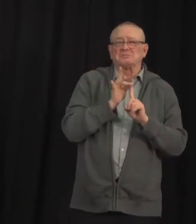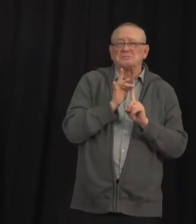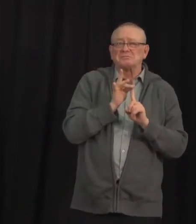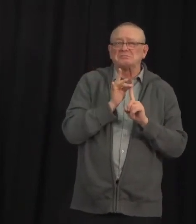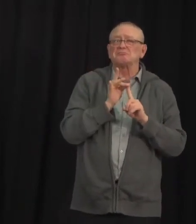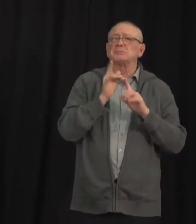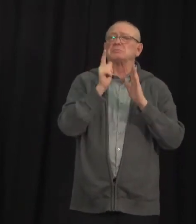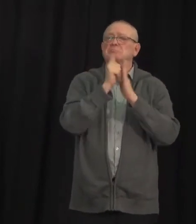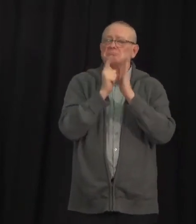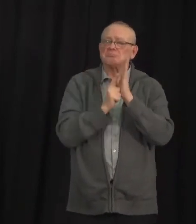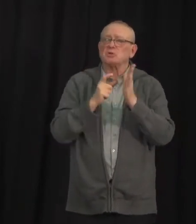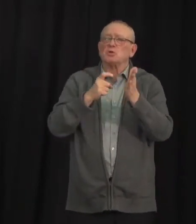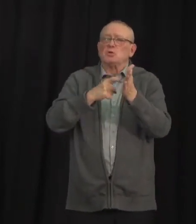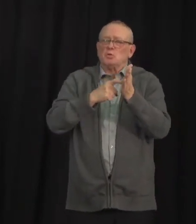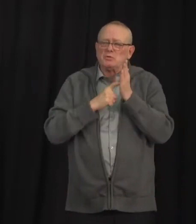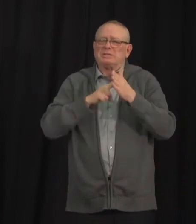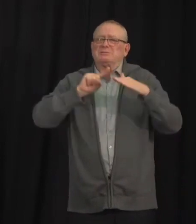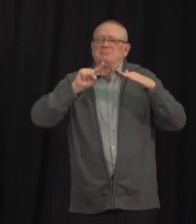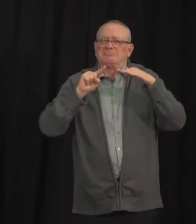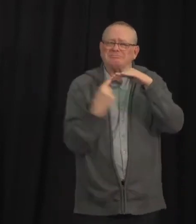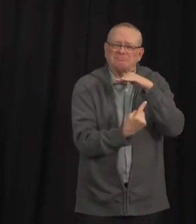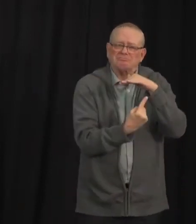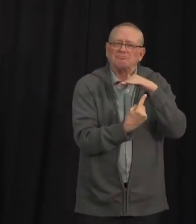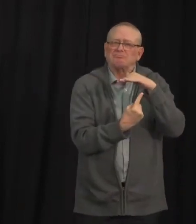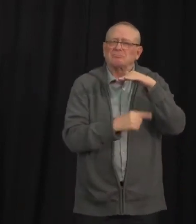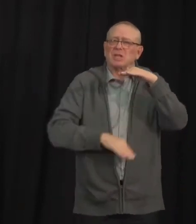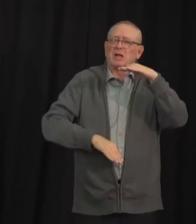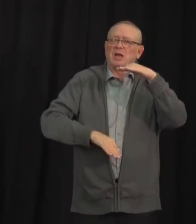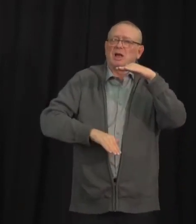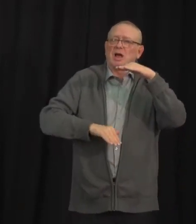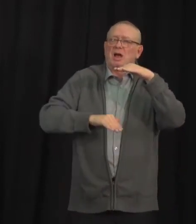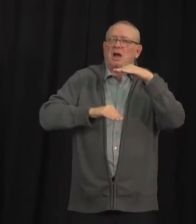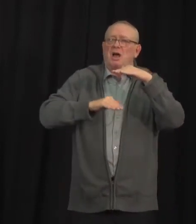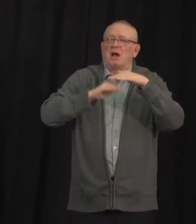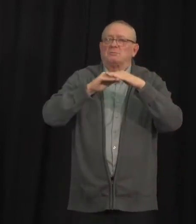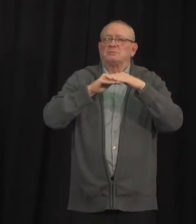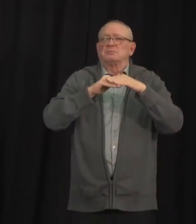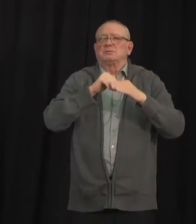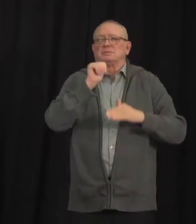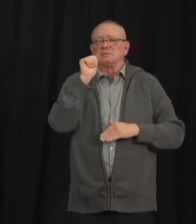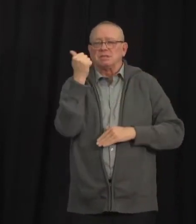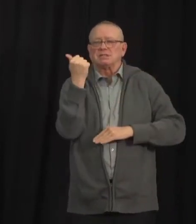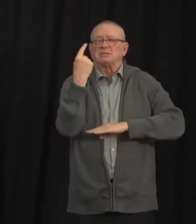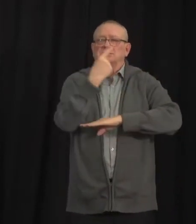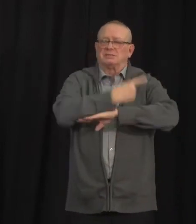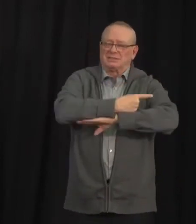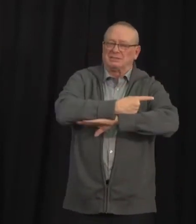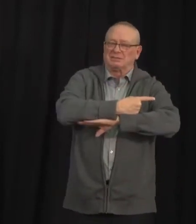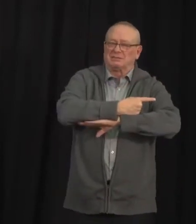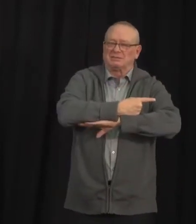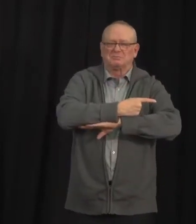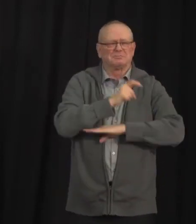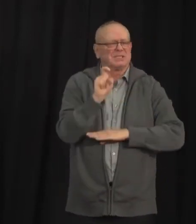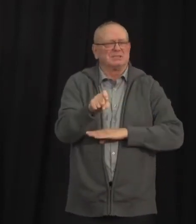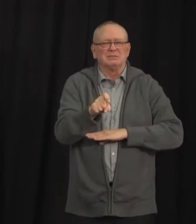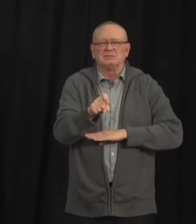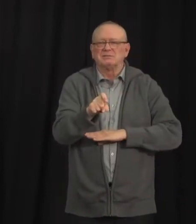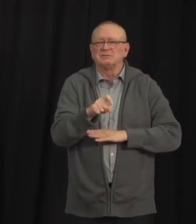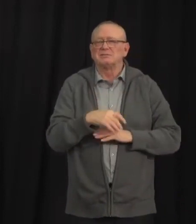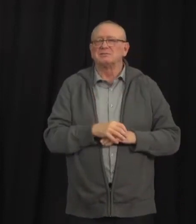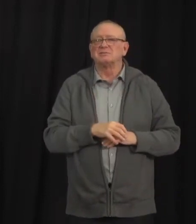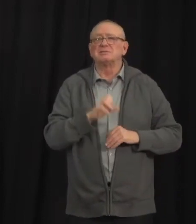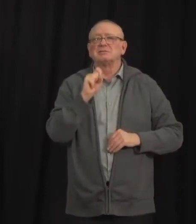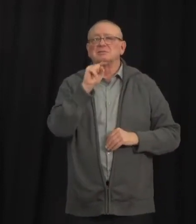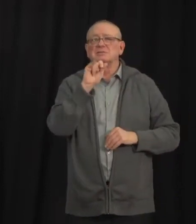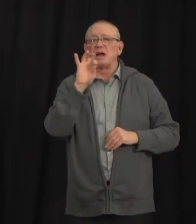until their isolation or quarantine period has ended. They should not be pressured to return to work before this time,